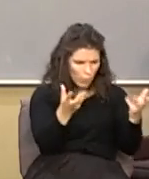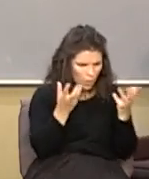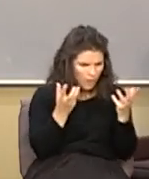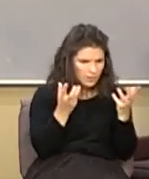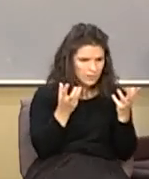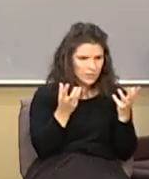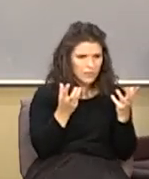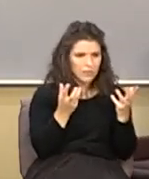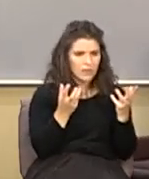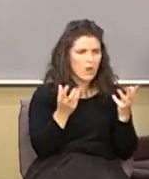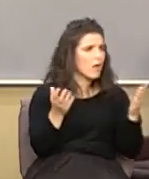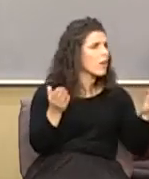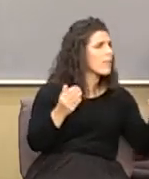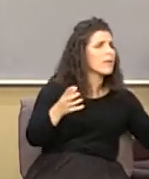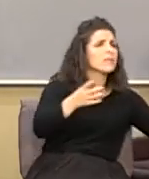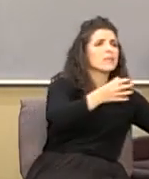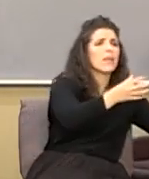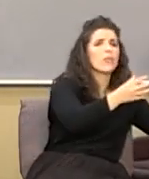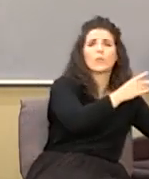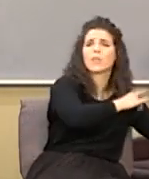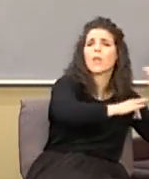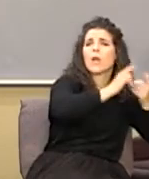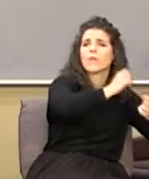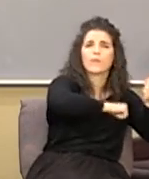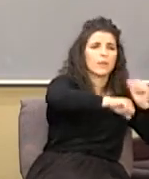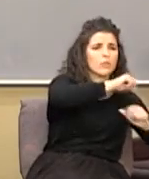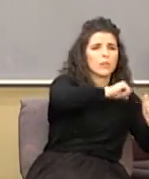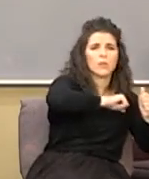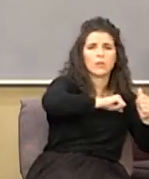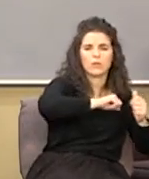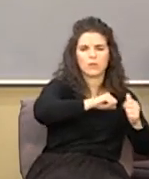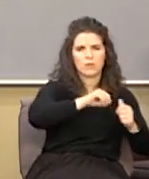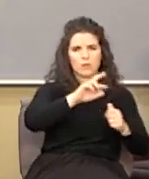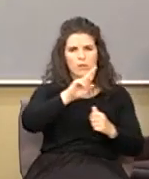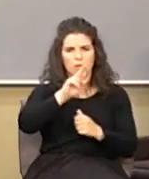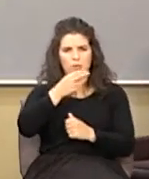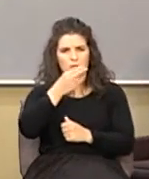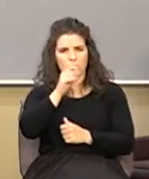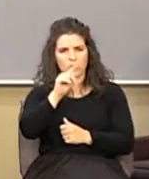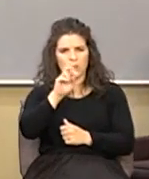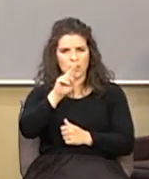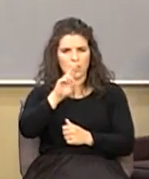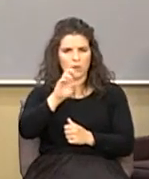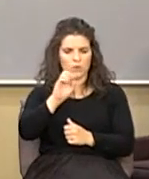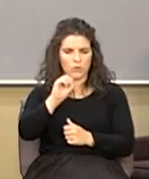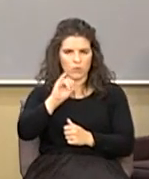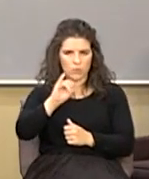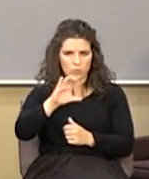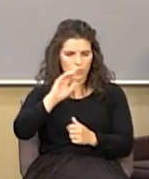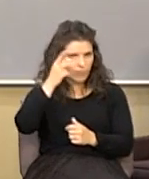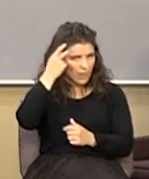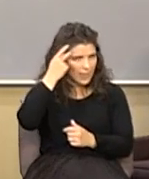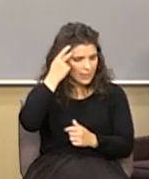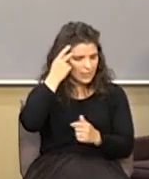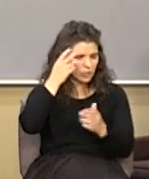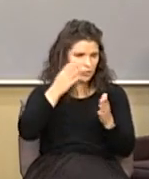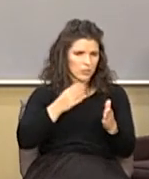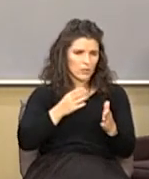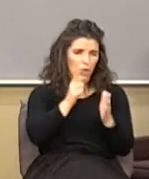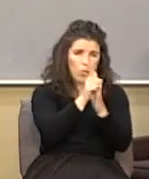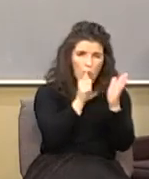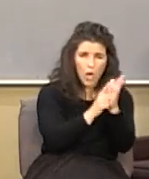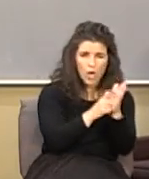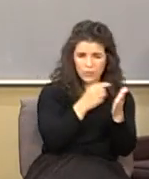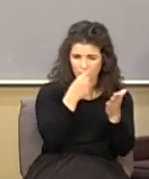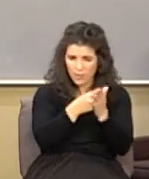let's all just get together can't we love everybody all the rhetoric from the politicians laws and money